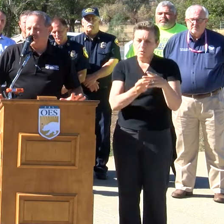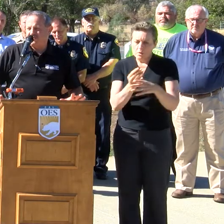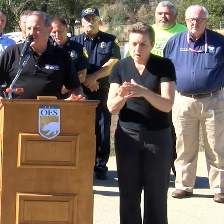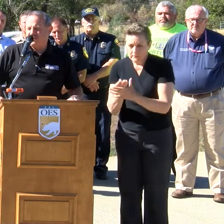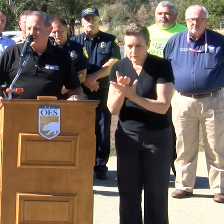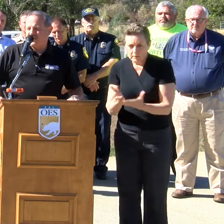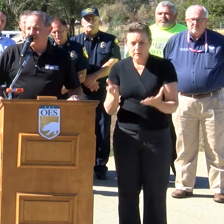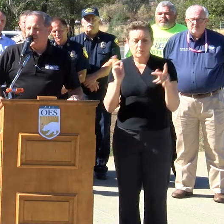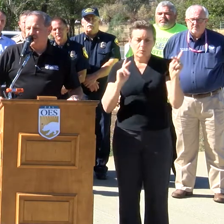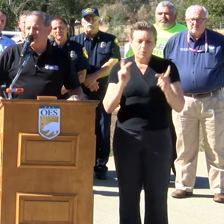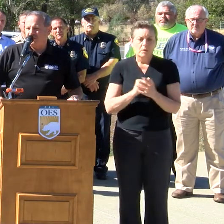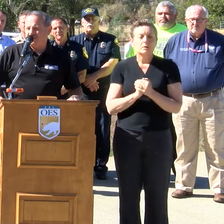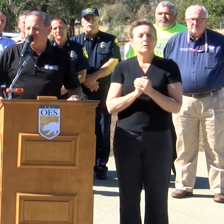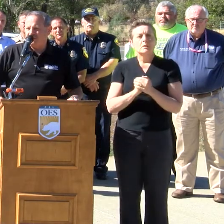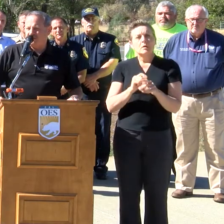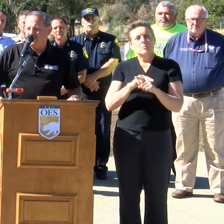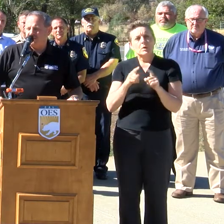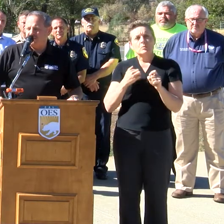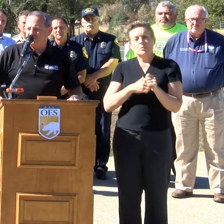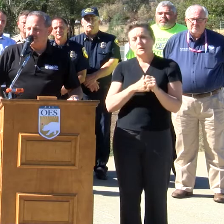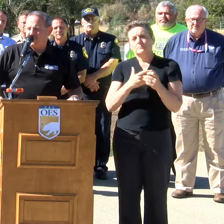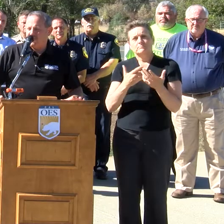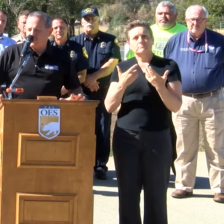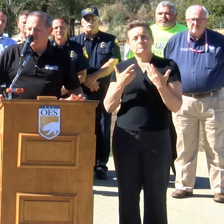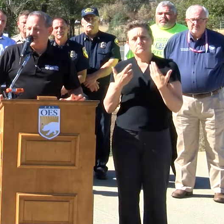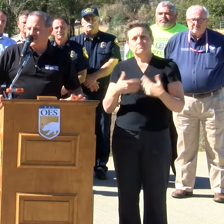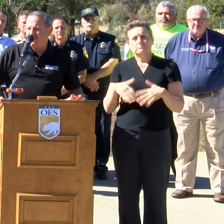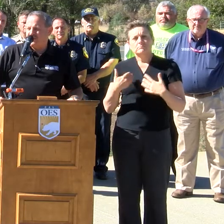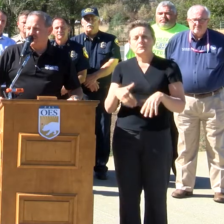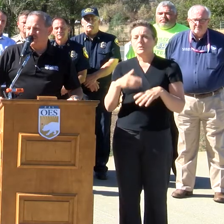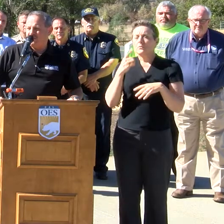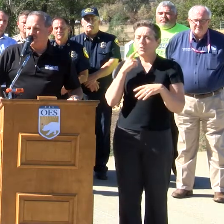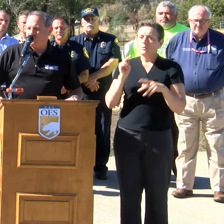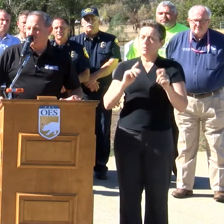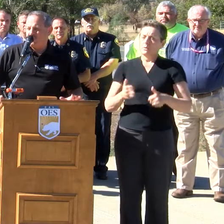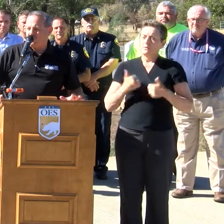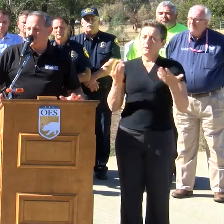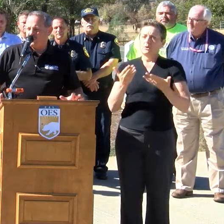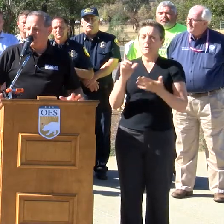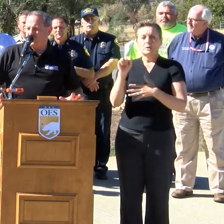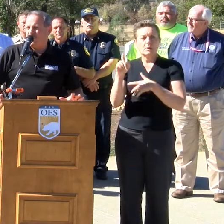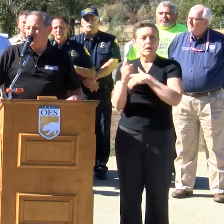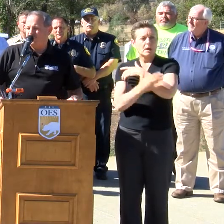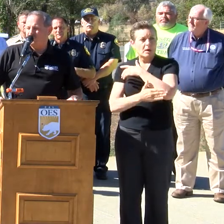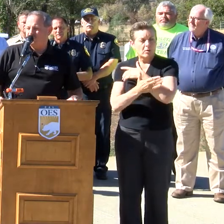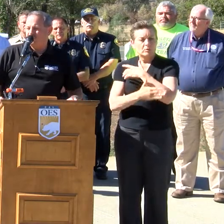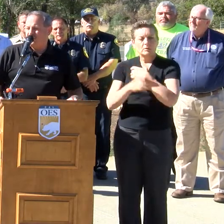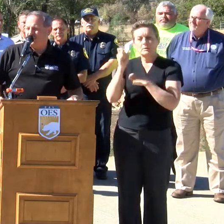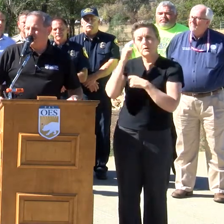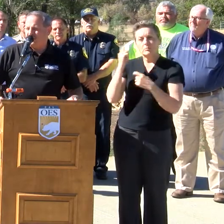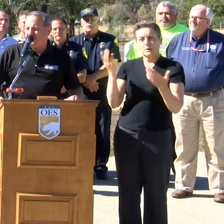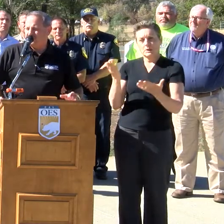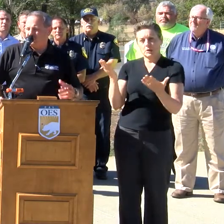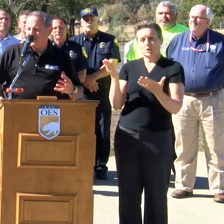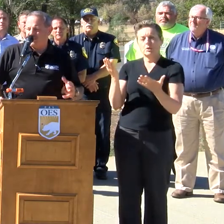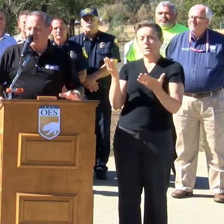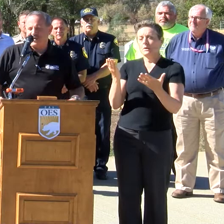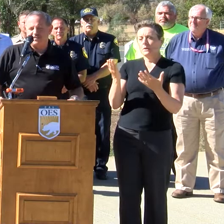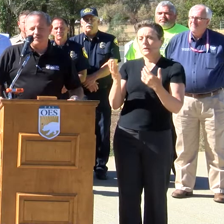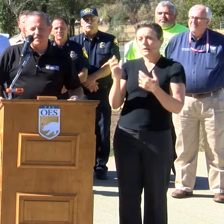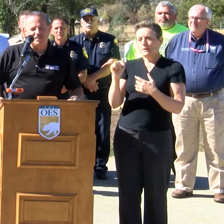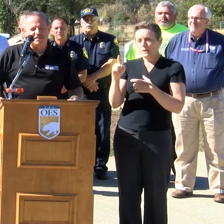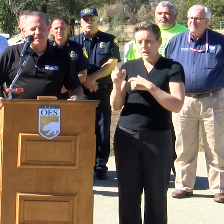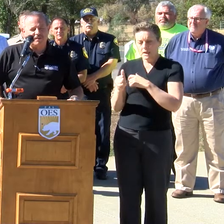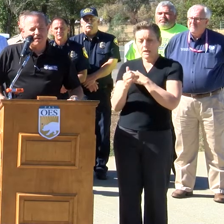all the residents in Lake County and the government of Lake County who are really working hard to deal with the